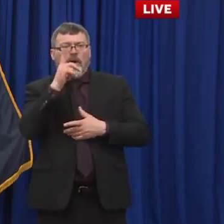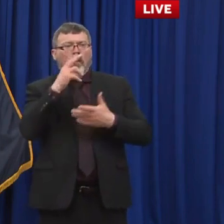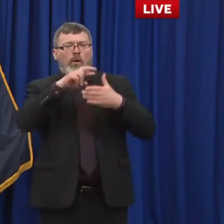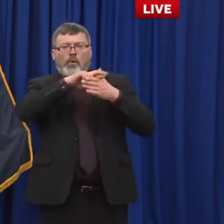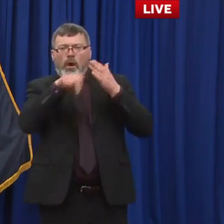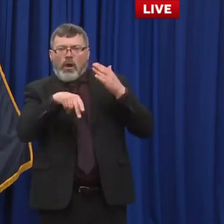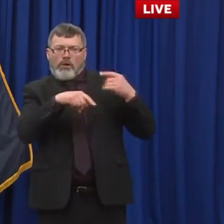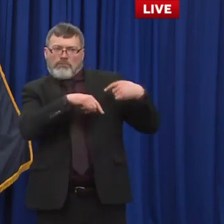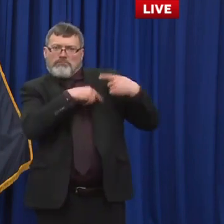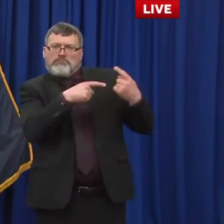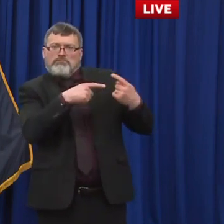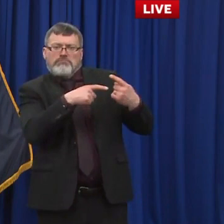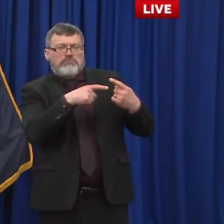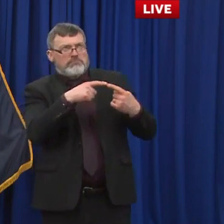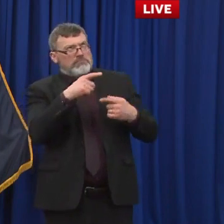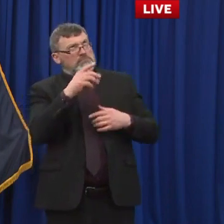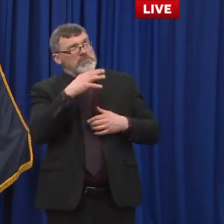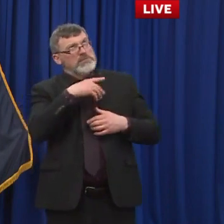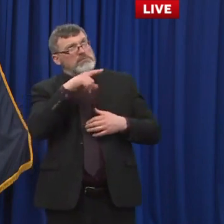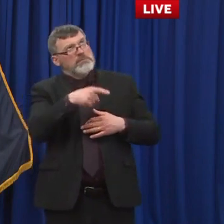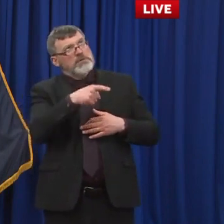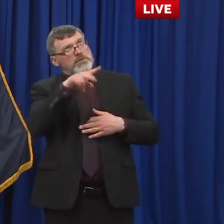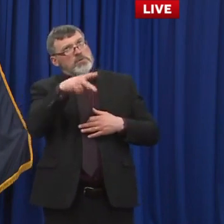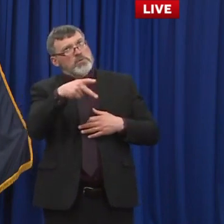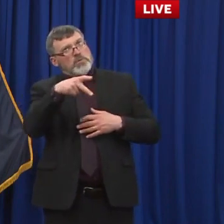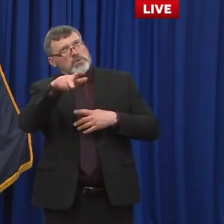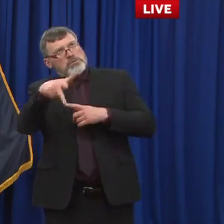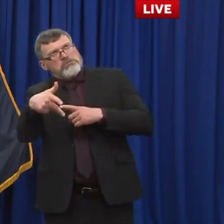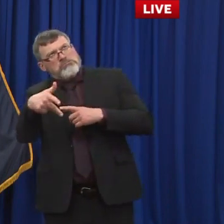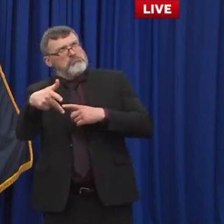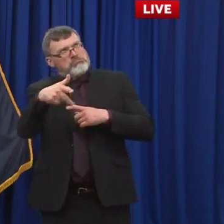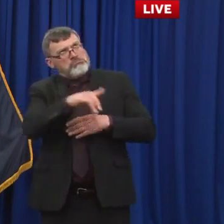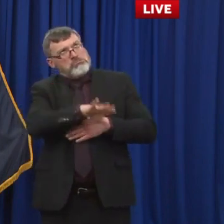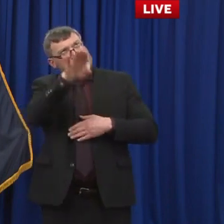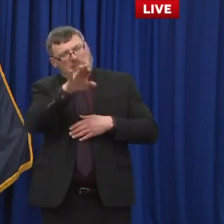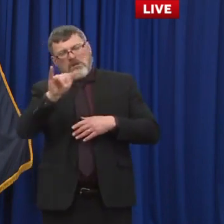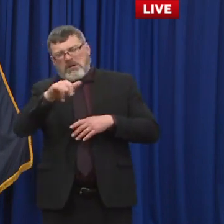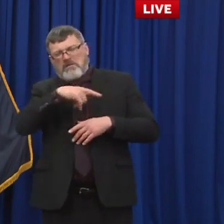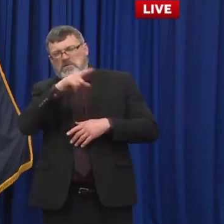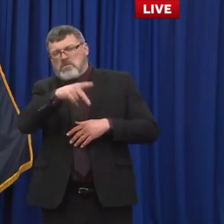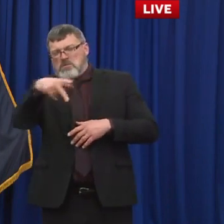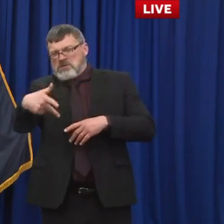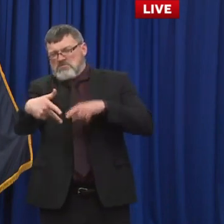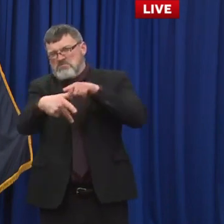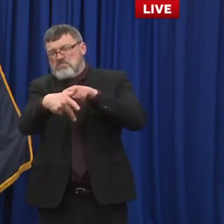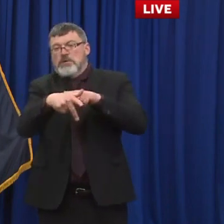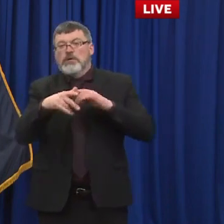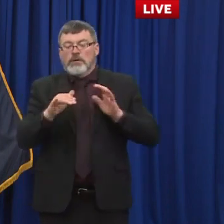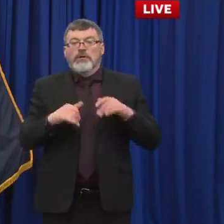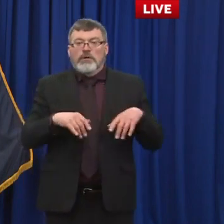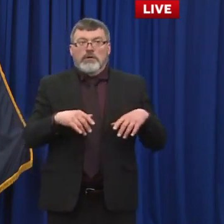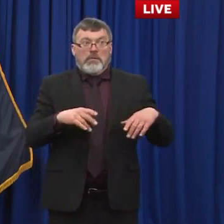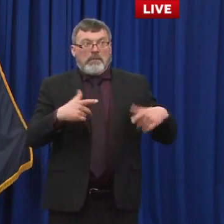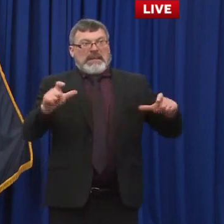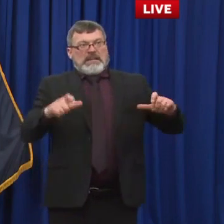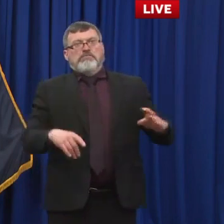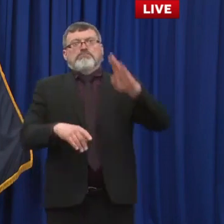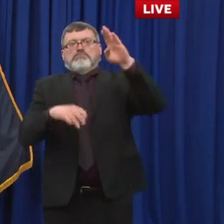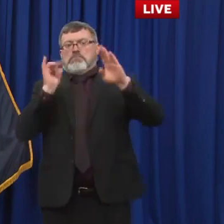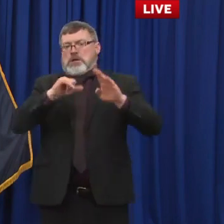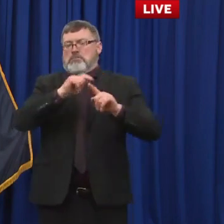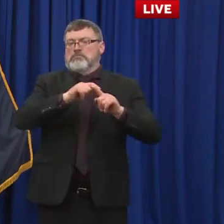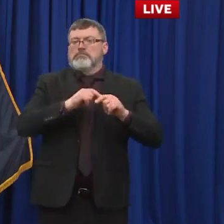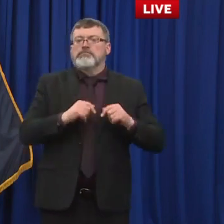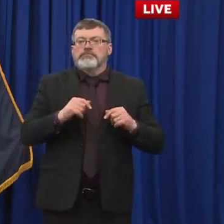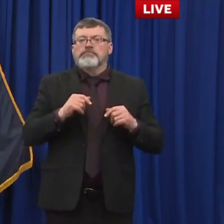third peak, that we believe likely is at least contributed to by the emergence of the